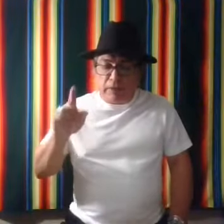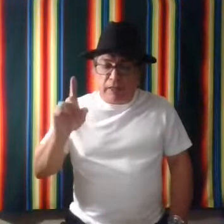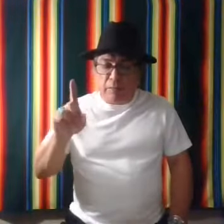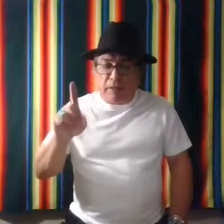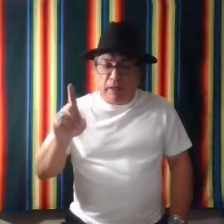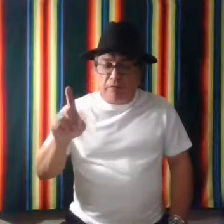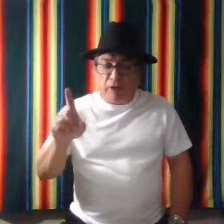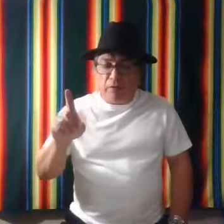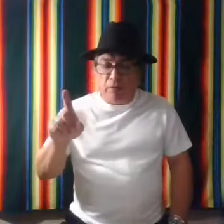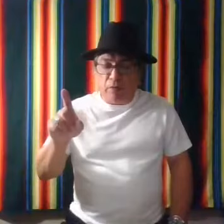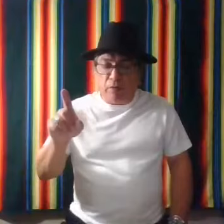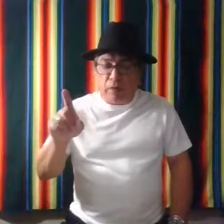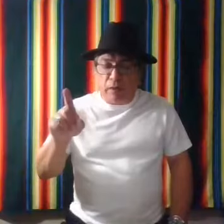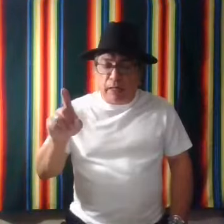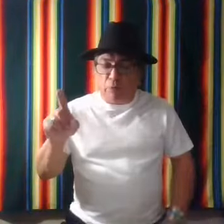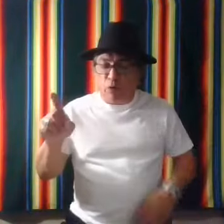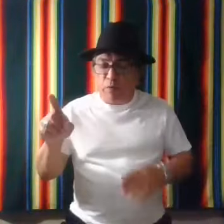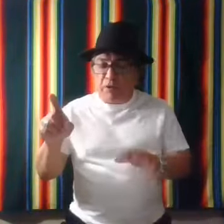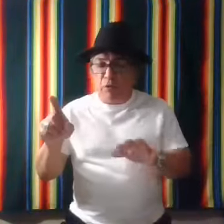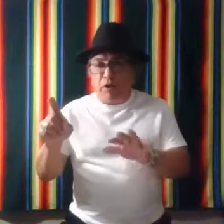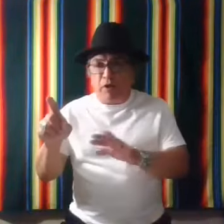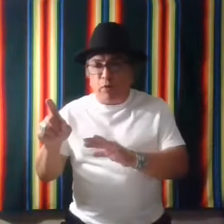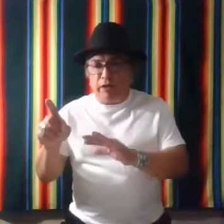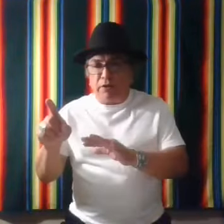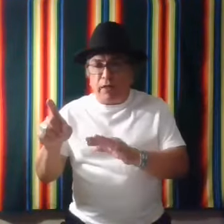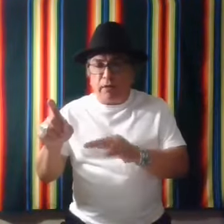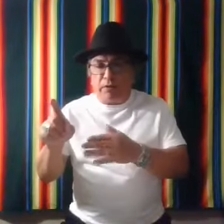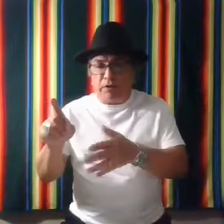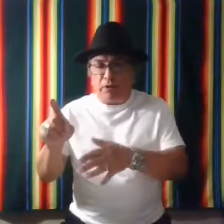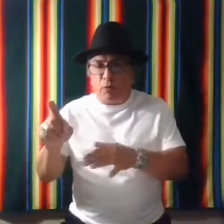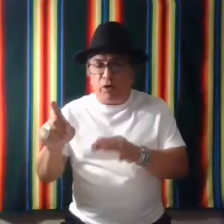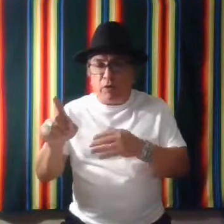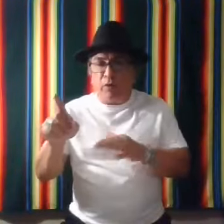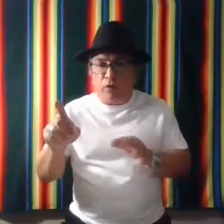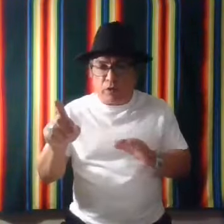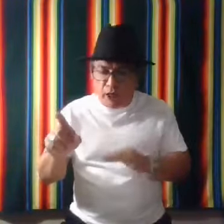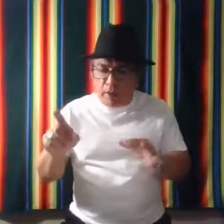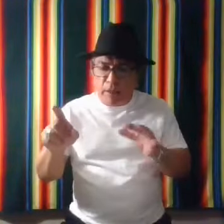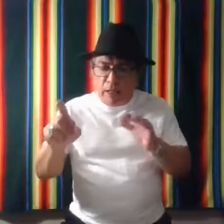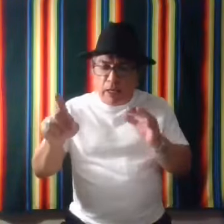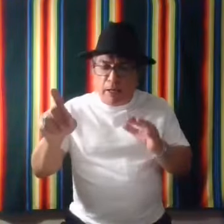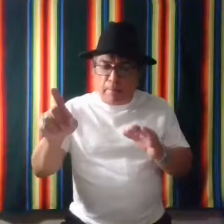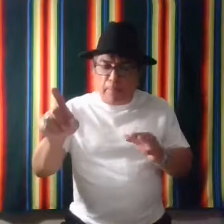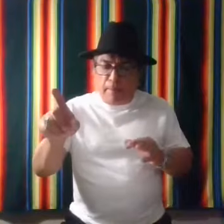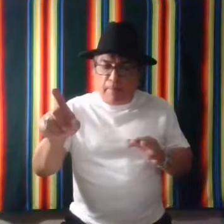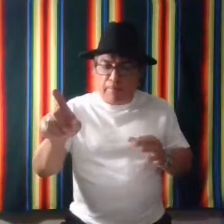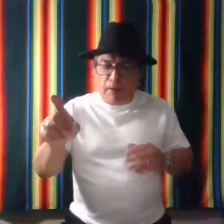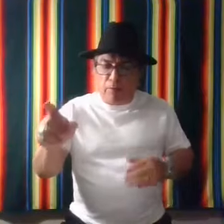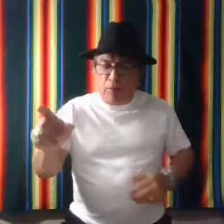that same index finger. And we're going to be showing another way to say this, this word here, the word come, um, come would